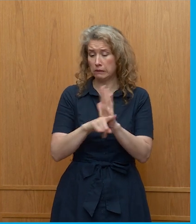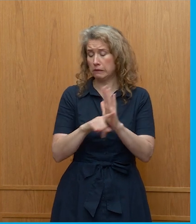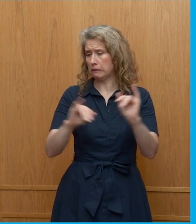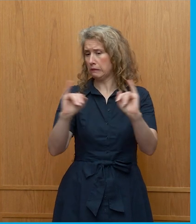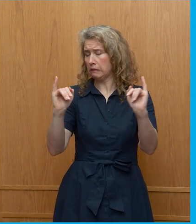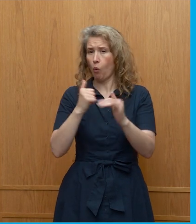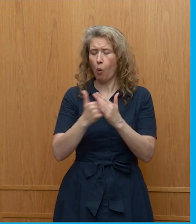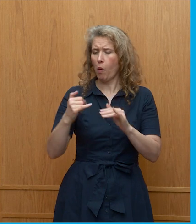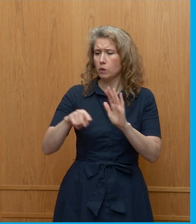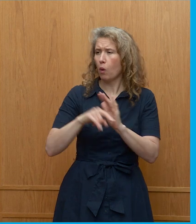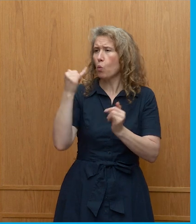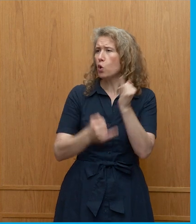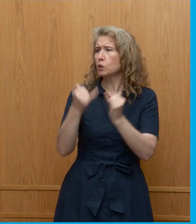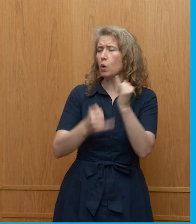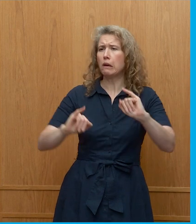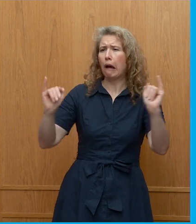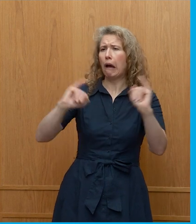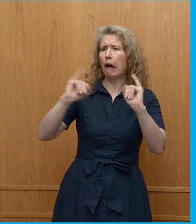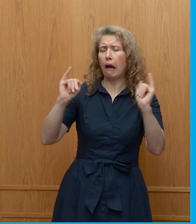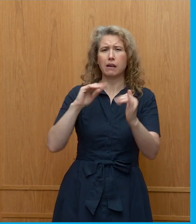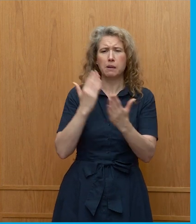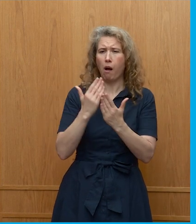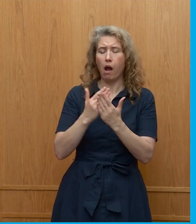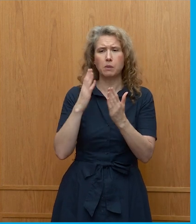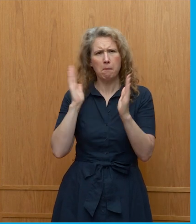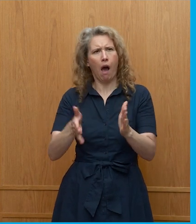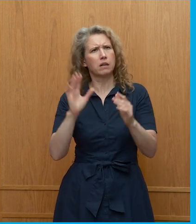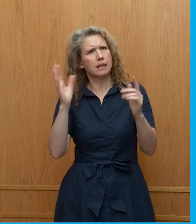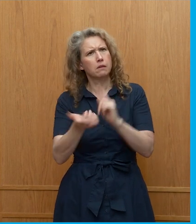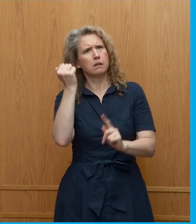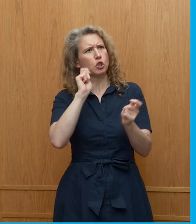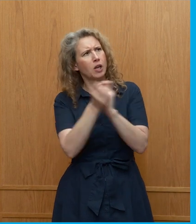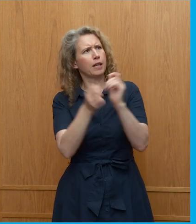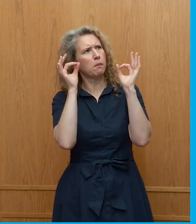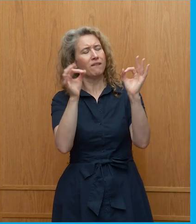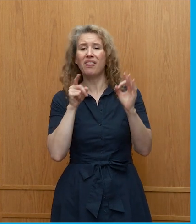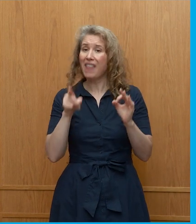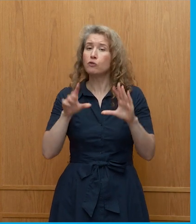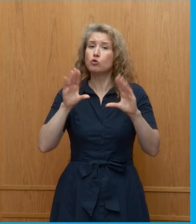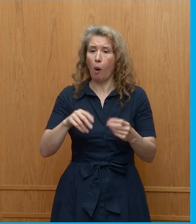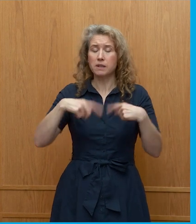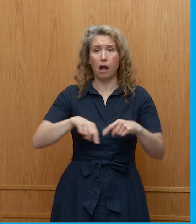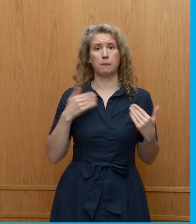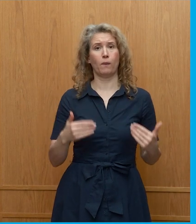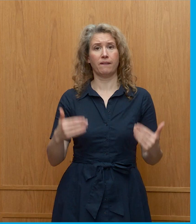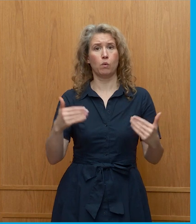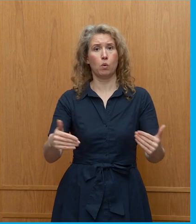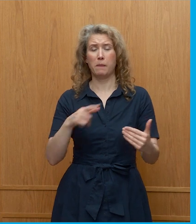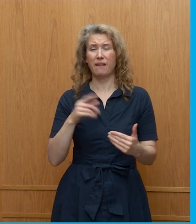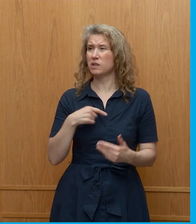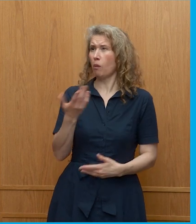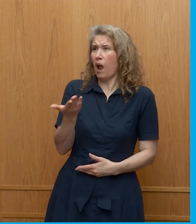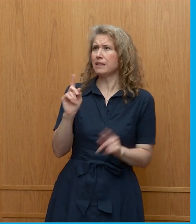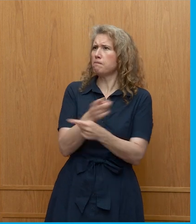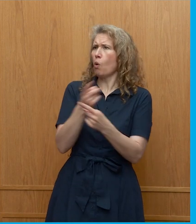Always talking about the worst of everything and demanding perfection has got in the way of progress. So we do need to keep a